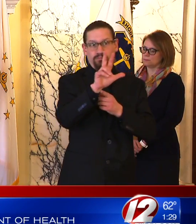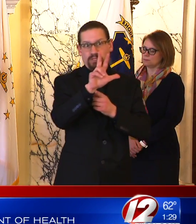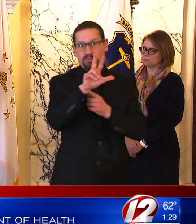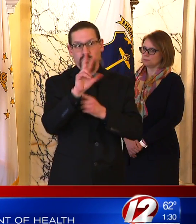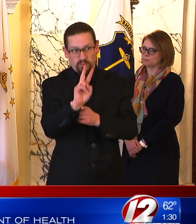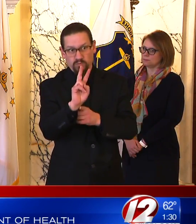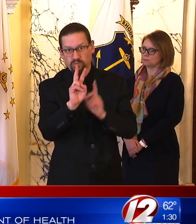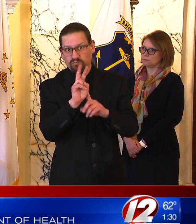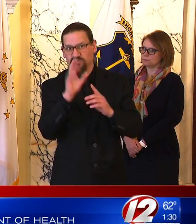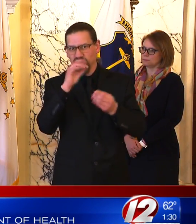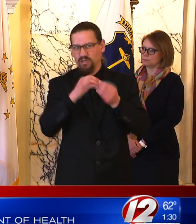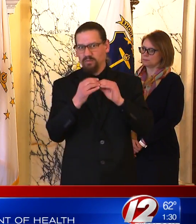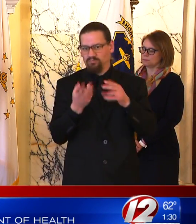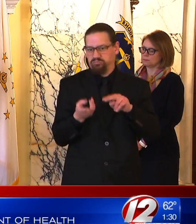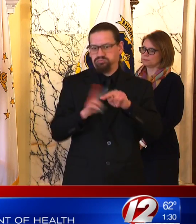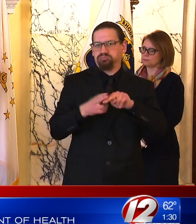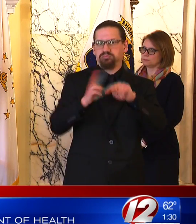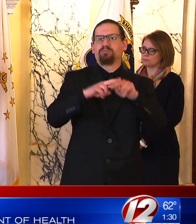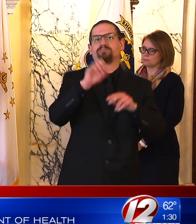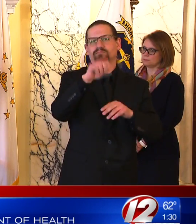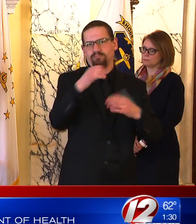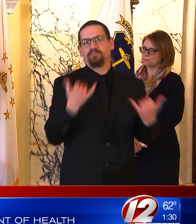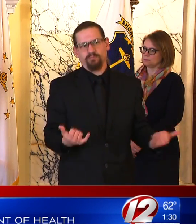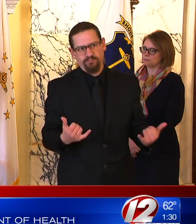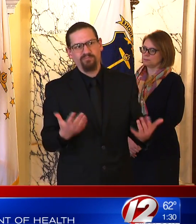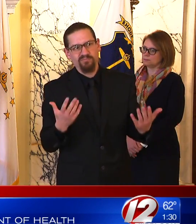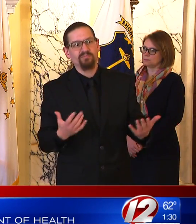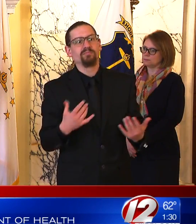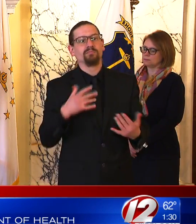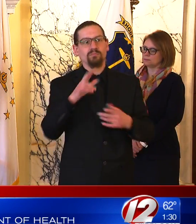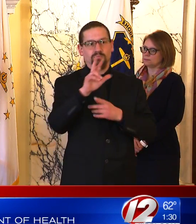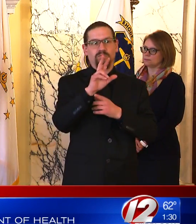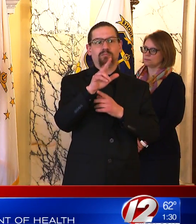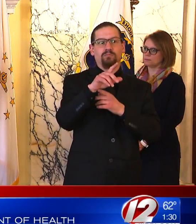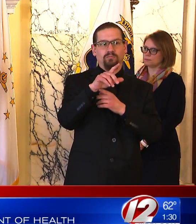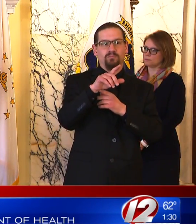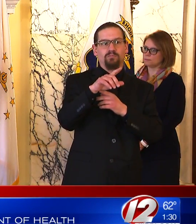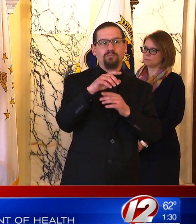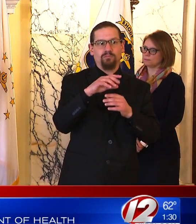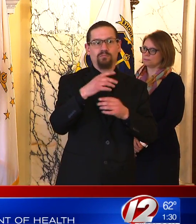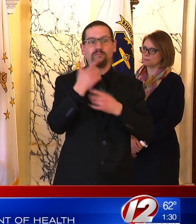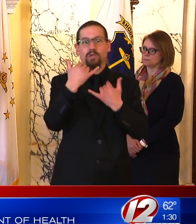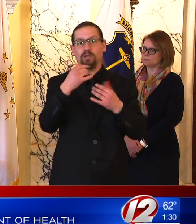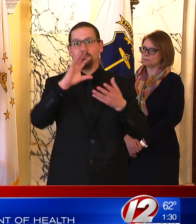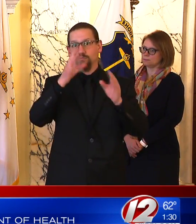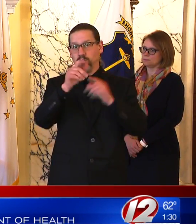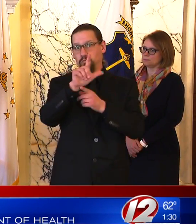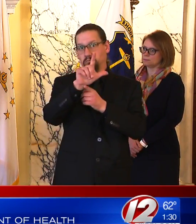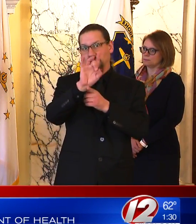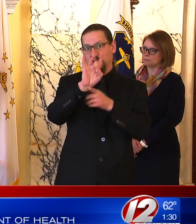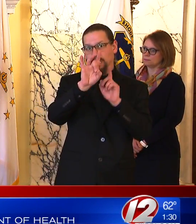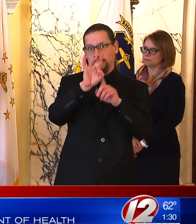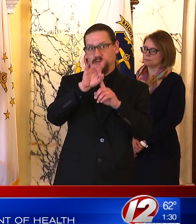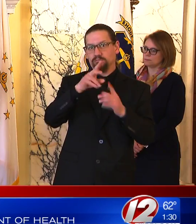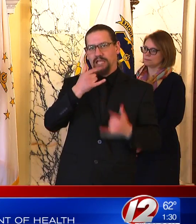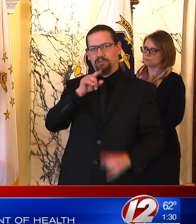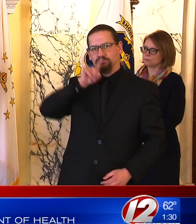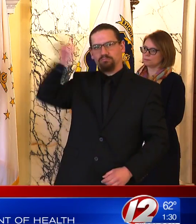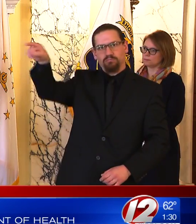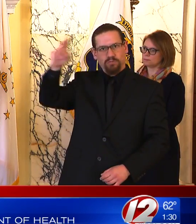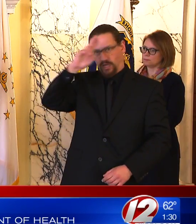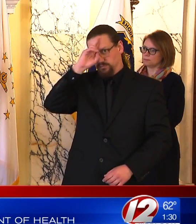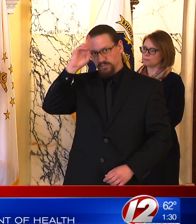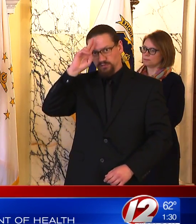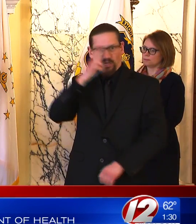to reiterate what we discussed yesterday. These are numbers that we have based on the priority